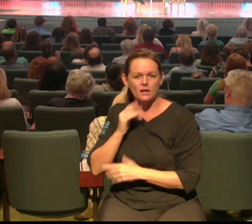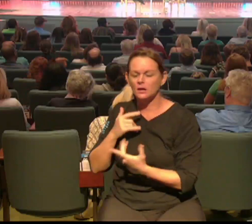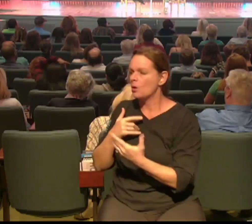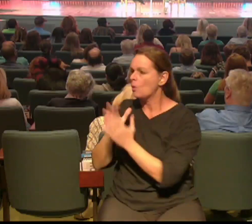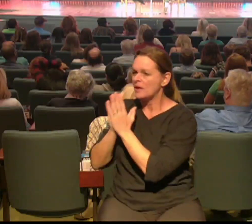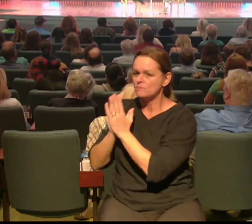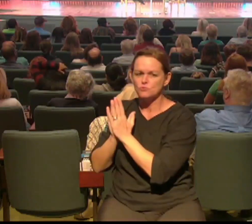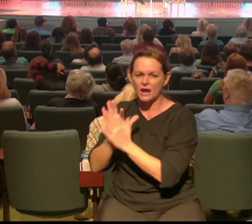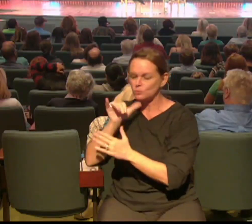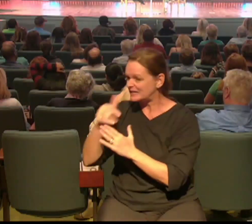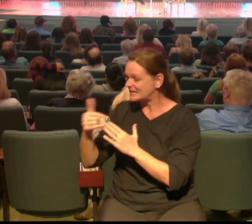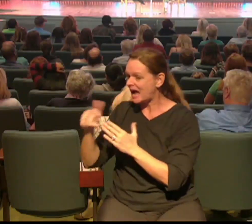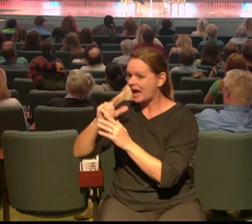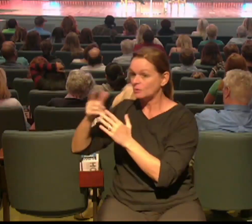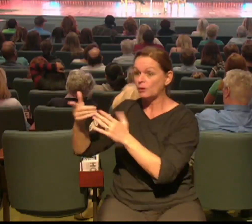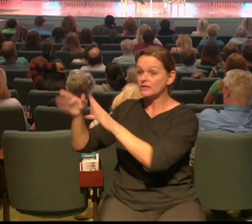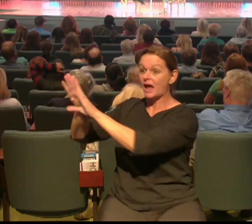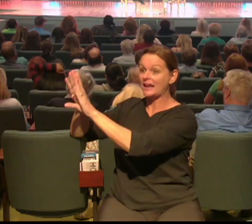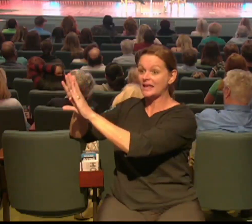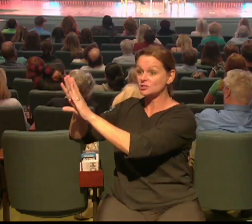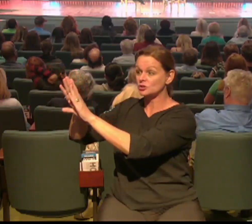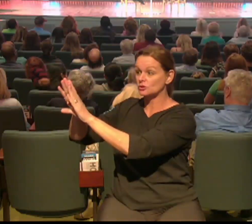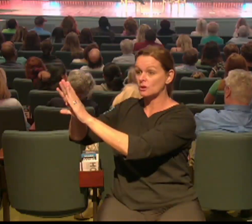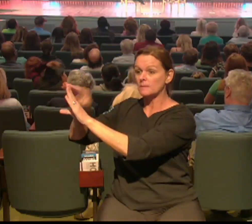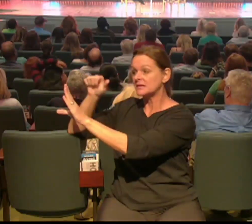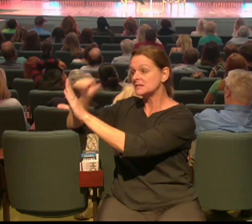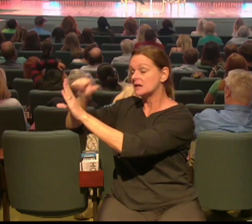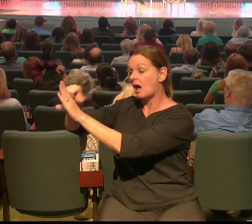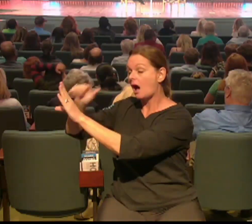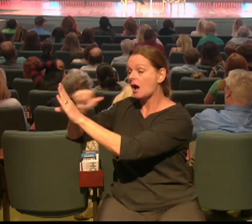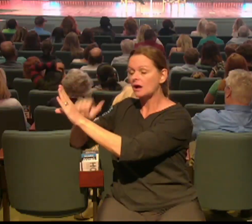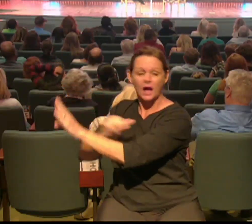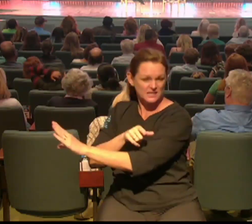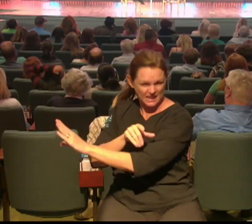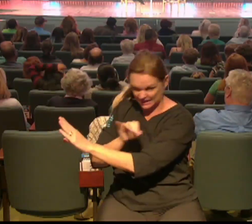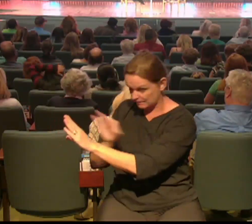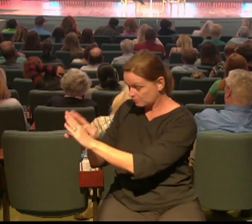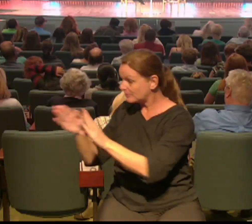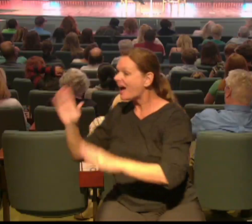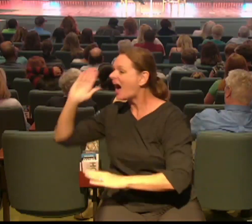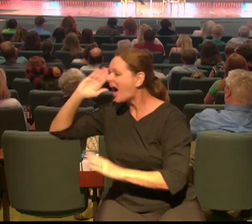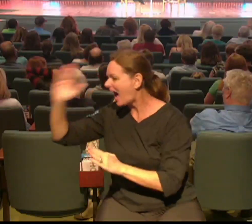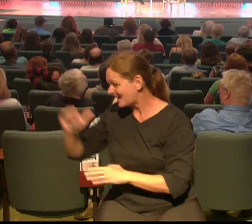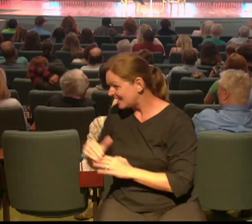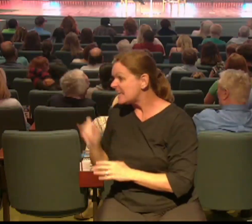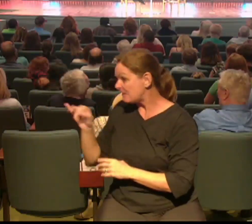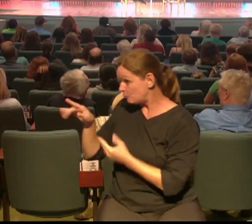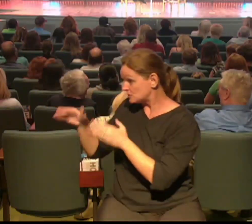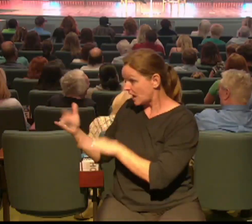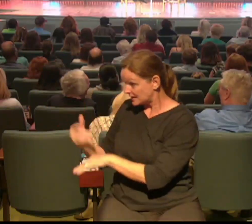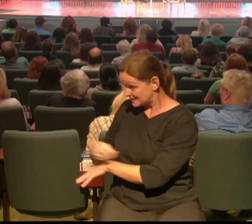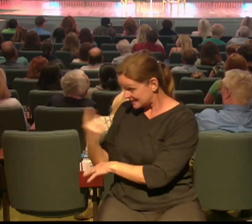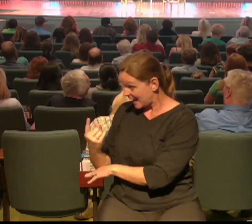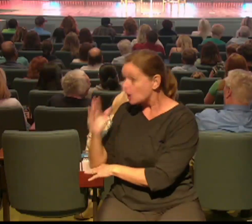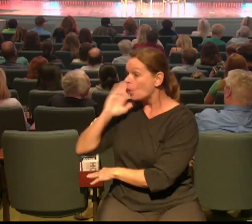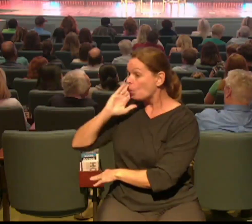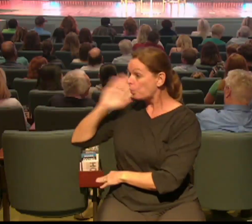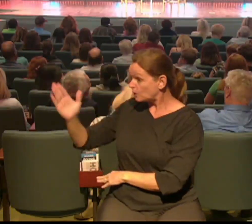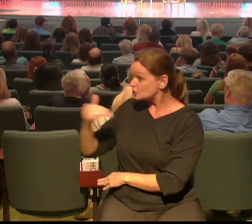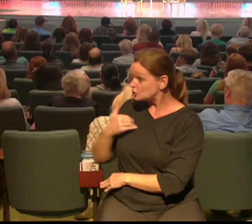prayed that they would not answer their doors right so this is this is how it was so you don't have to be weird right and we don't want it we don't want you to be